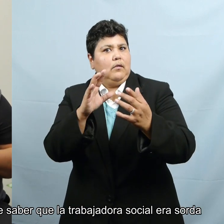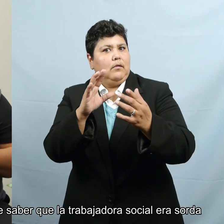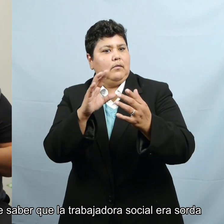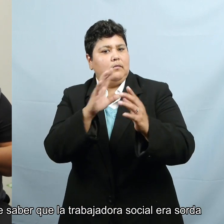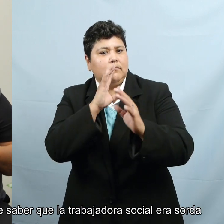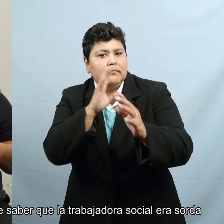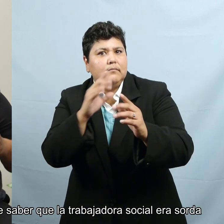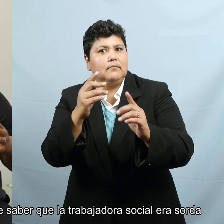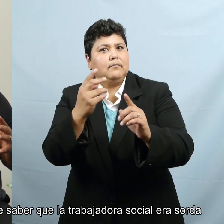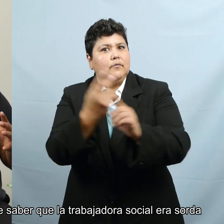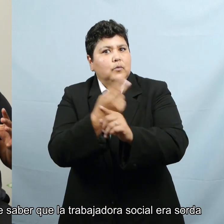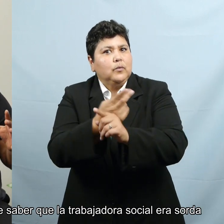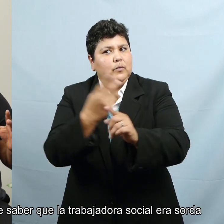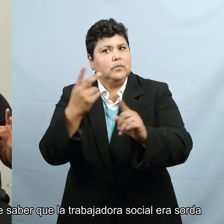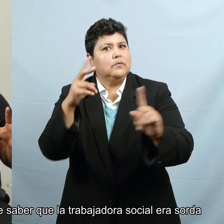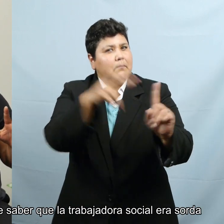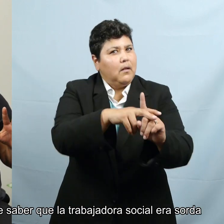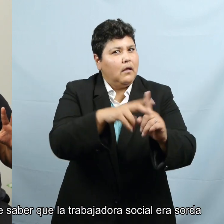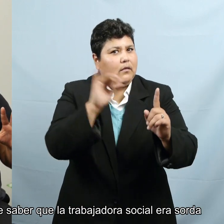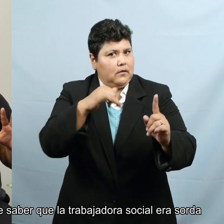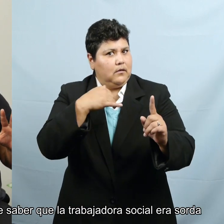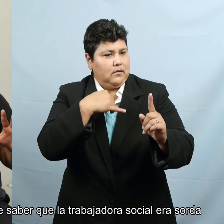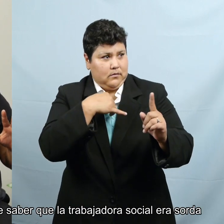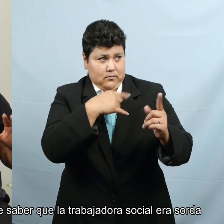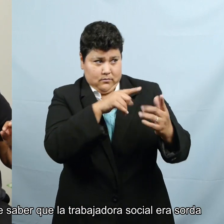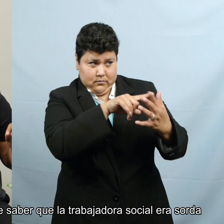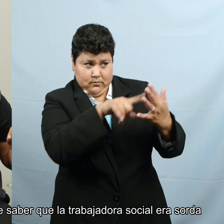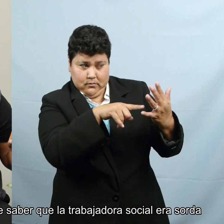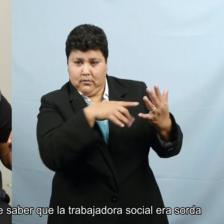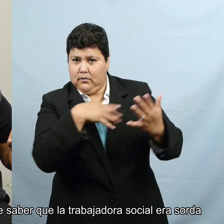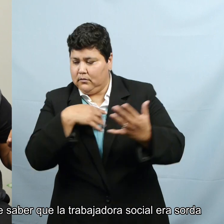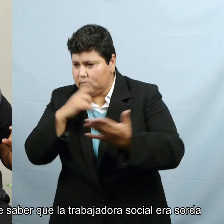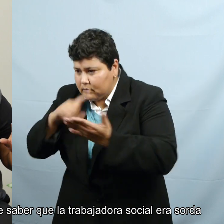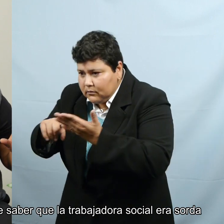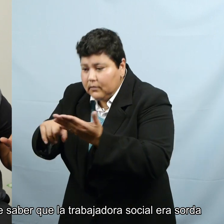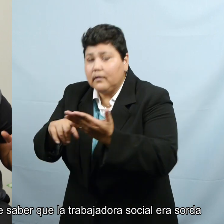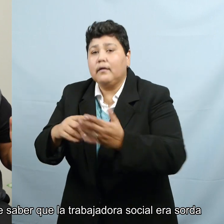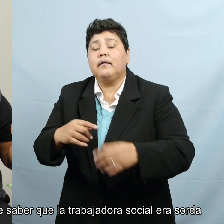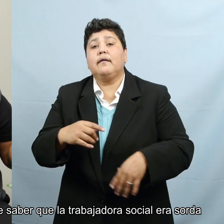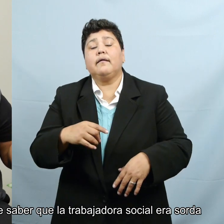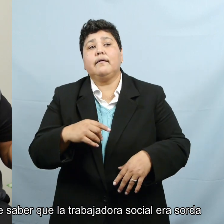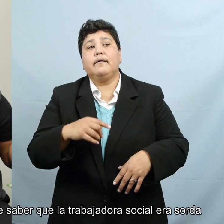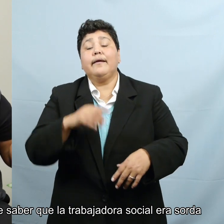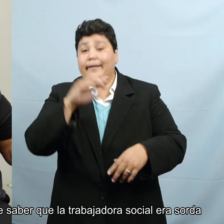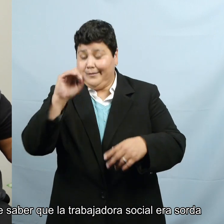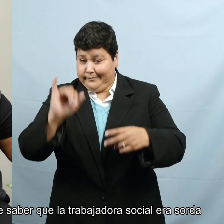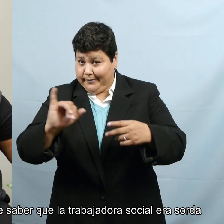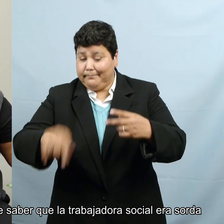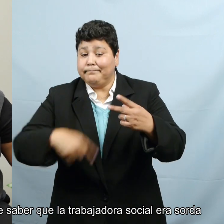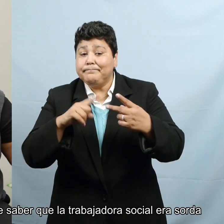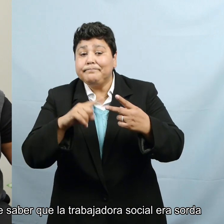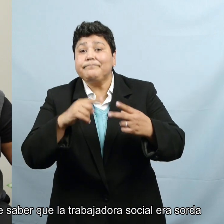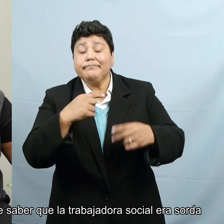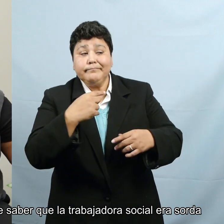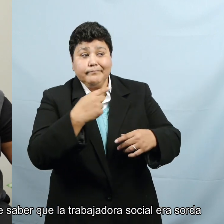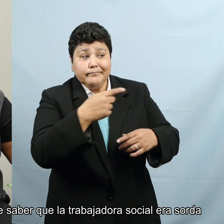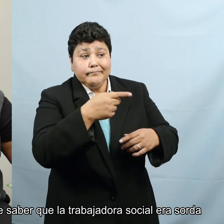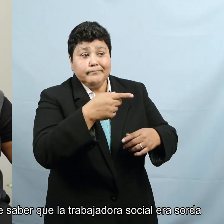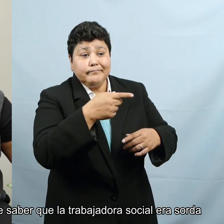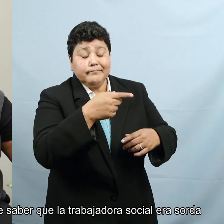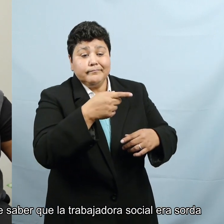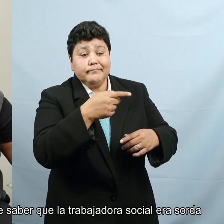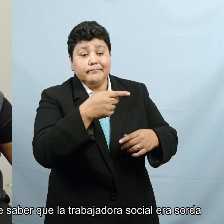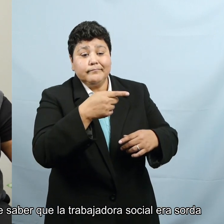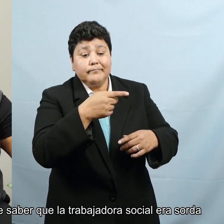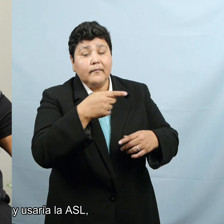Um, and also, uh, after finding out that, um, the social worker would, uh,